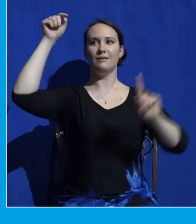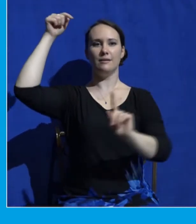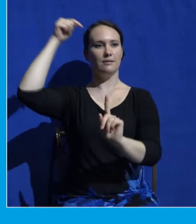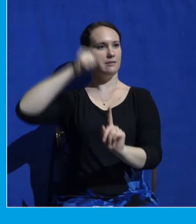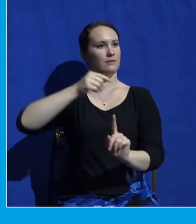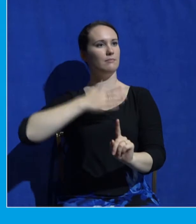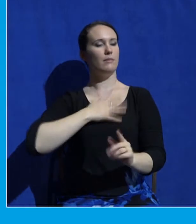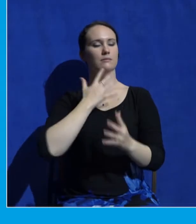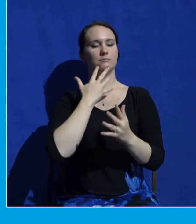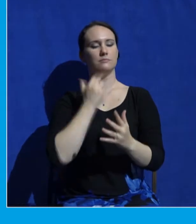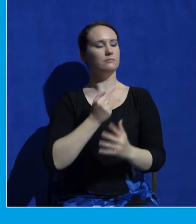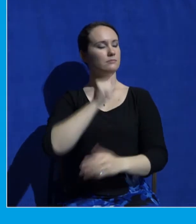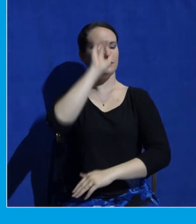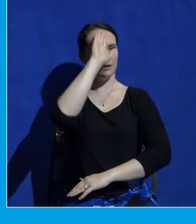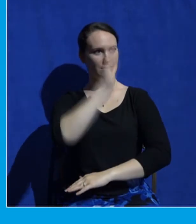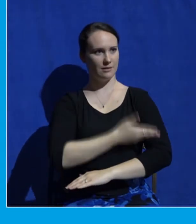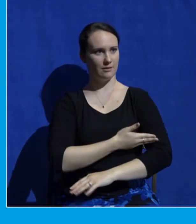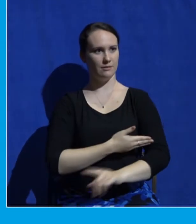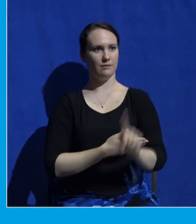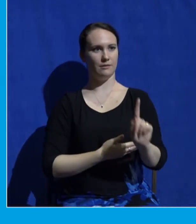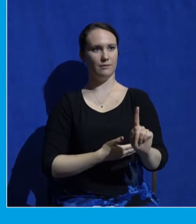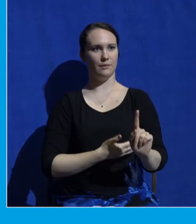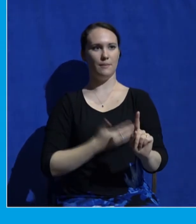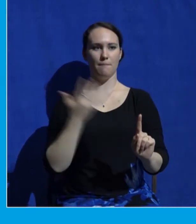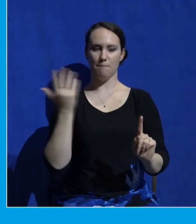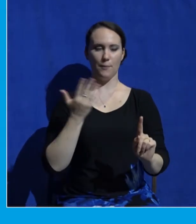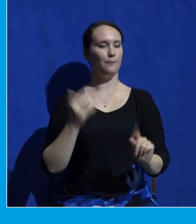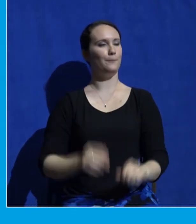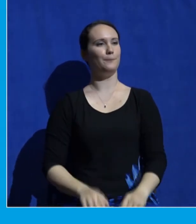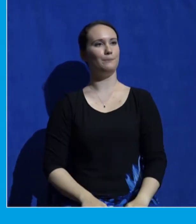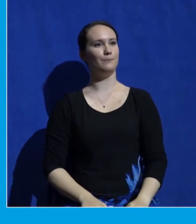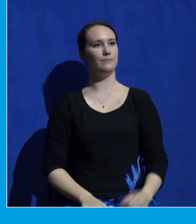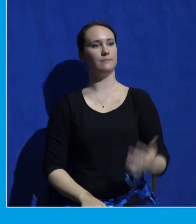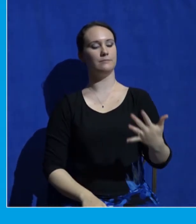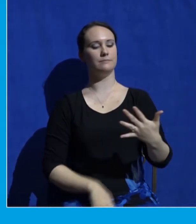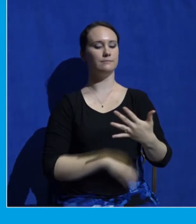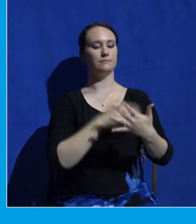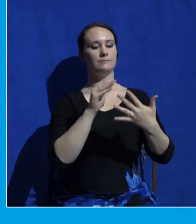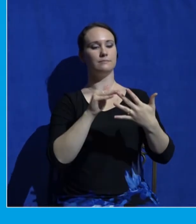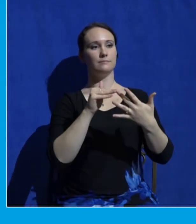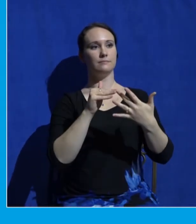Second picture of Jesus here. He is the glory of God and Jesus is the son of God.